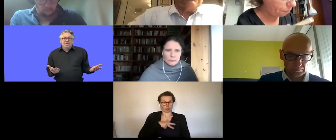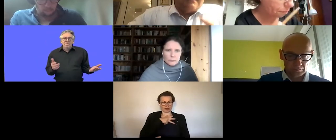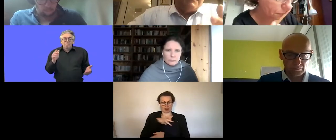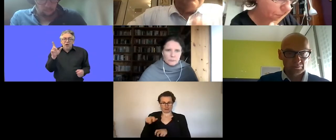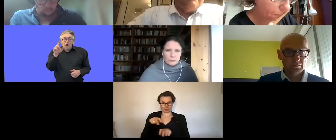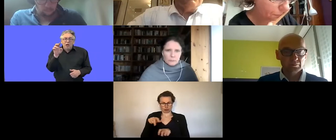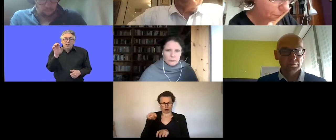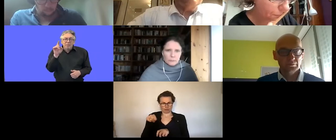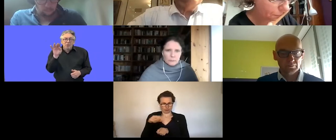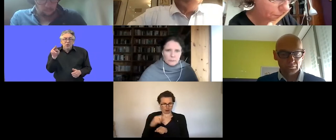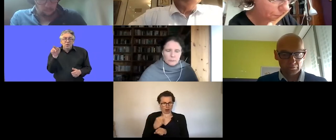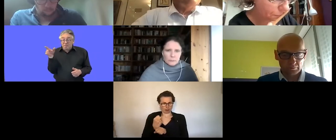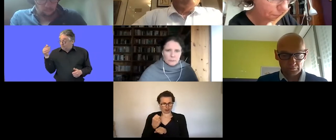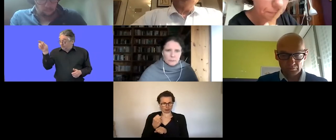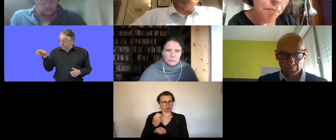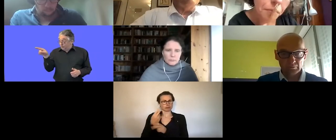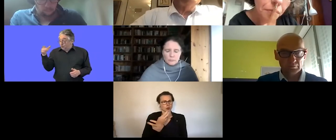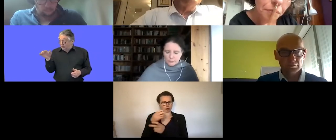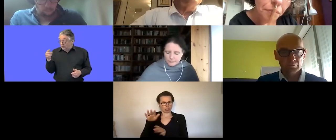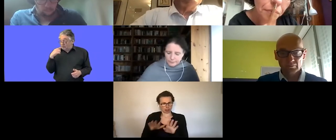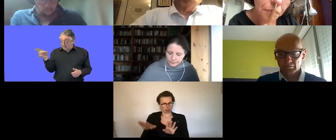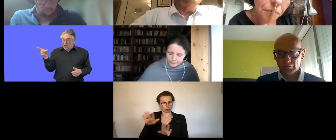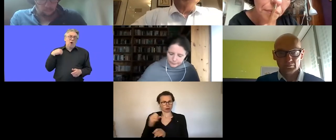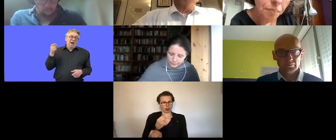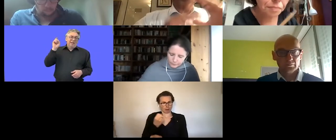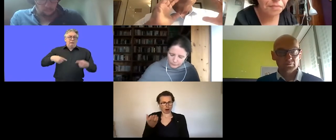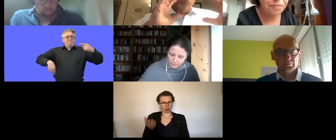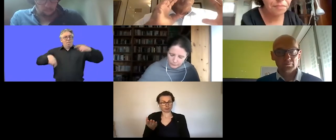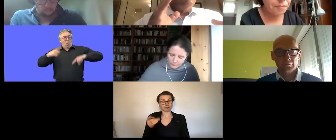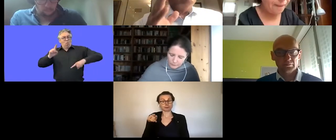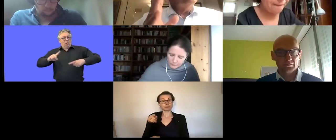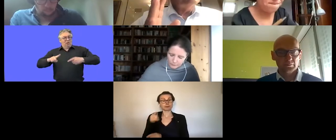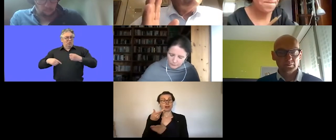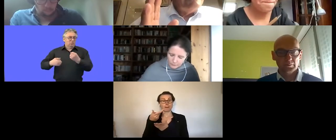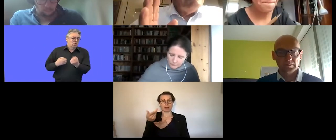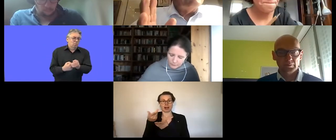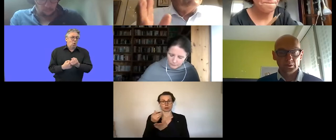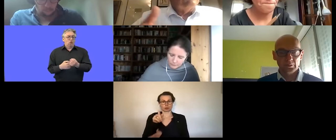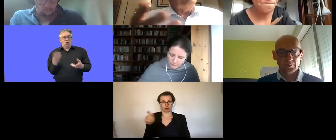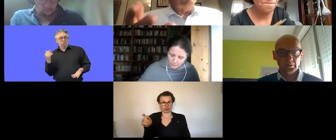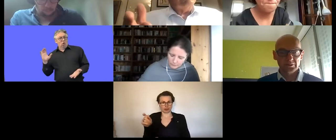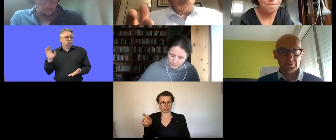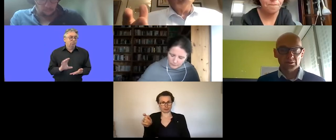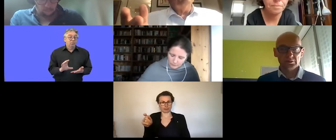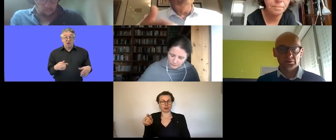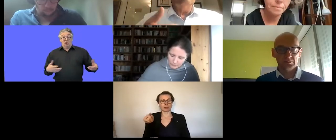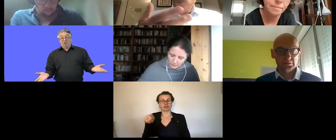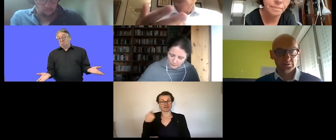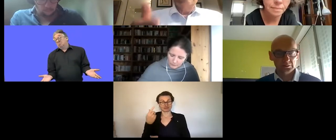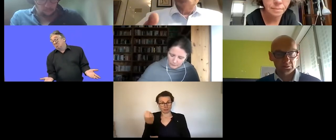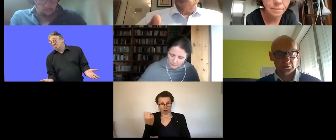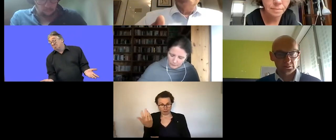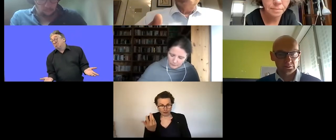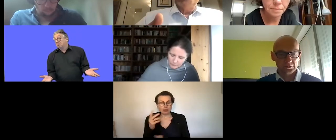um i do work in steiermark in austria nowadays in in